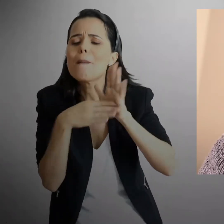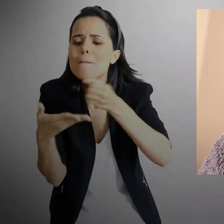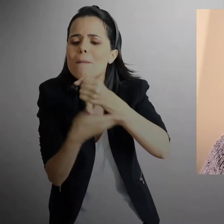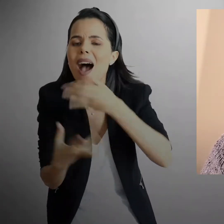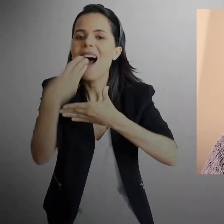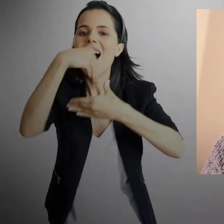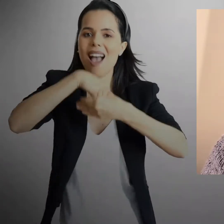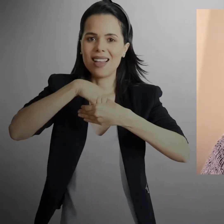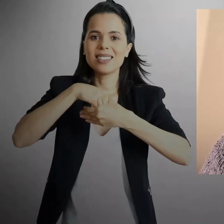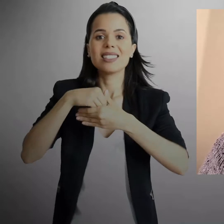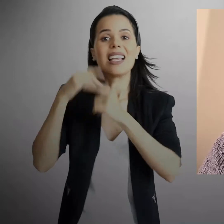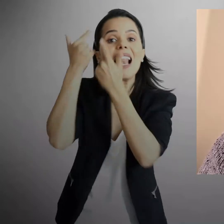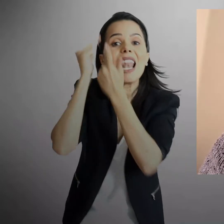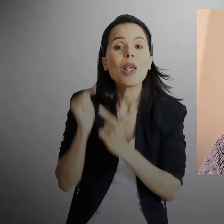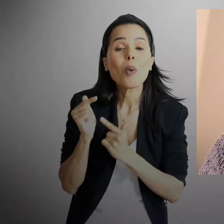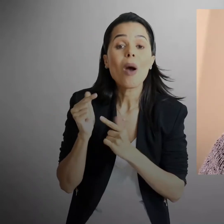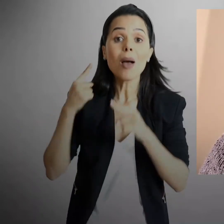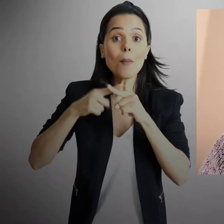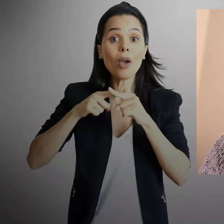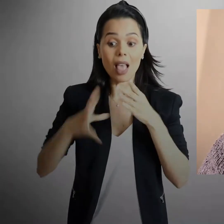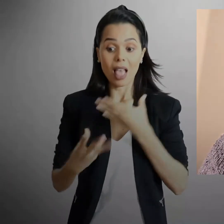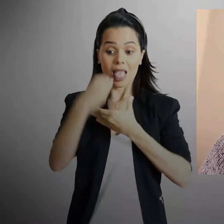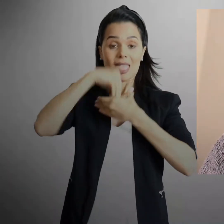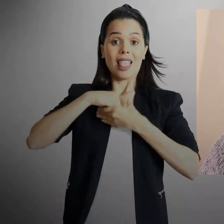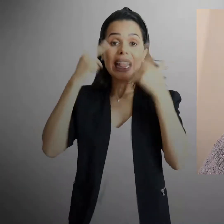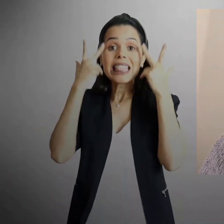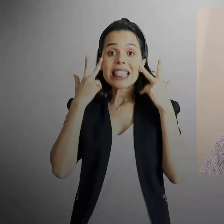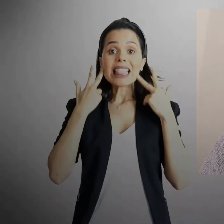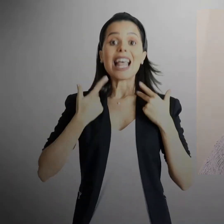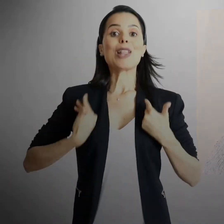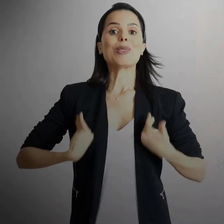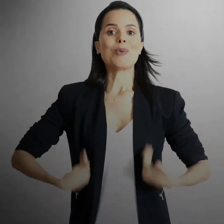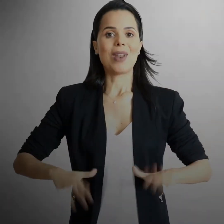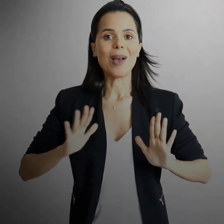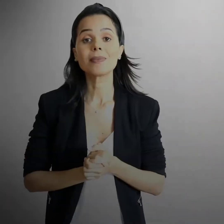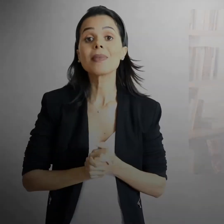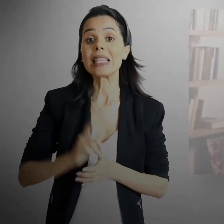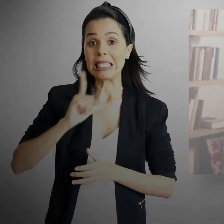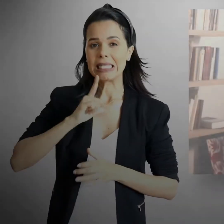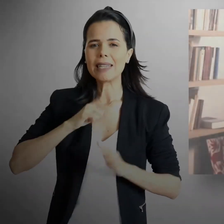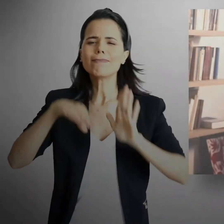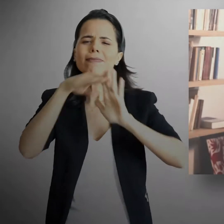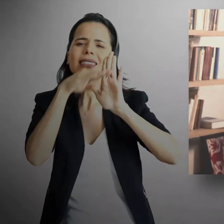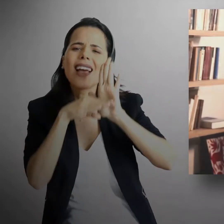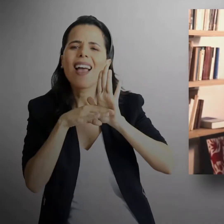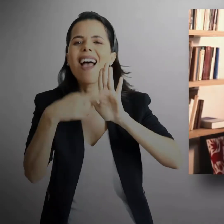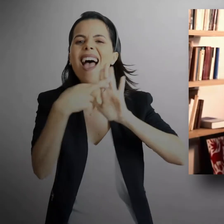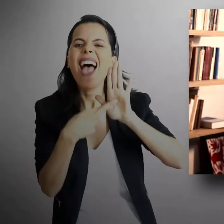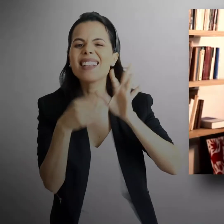Nobody can teach them. We don't even know what they are. These are just part of our nature. The core principles,